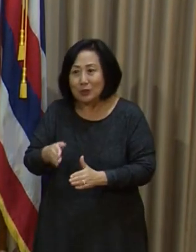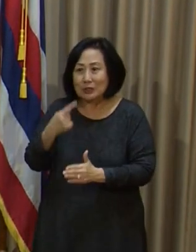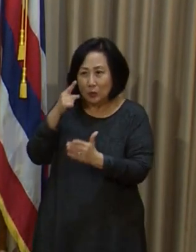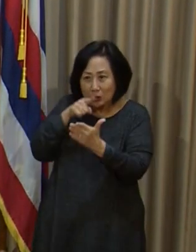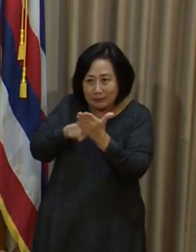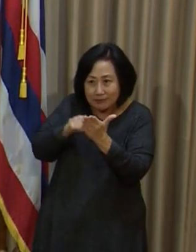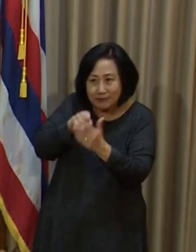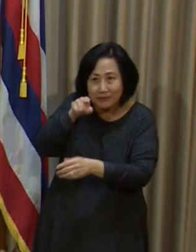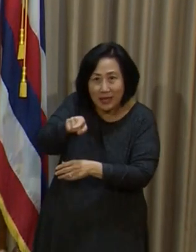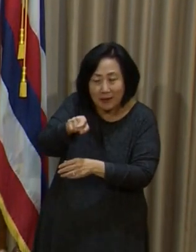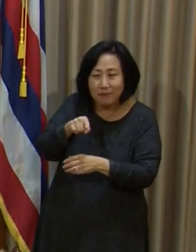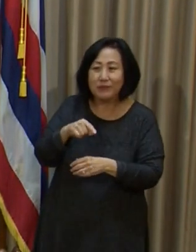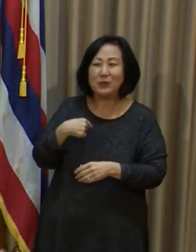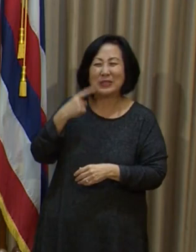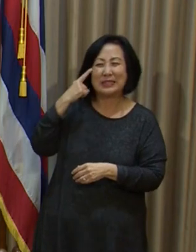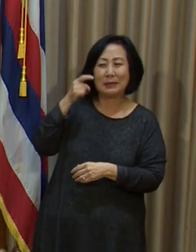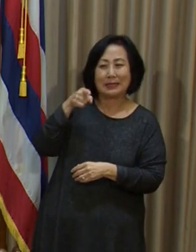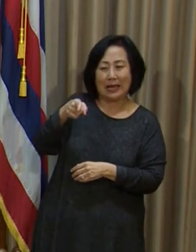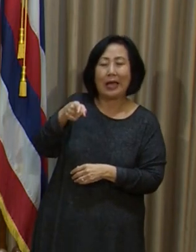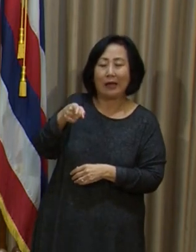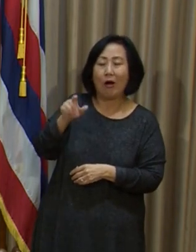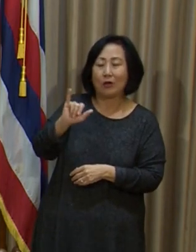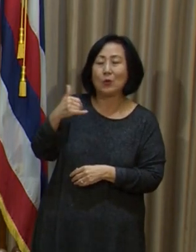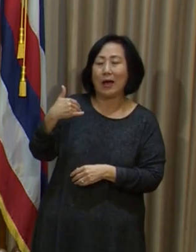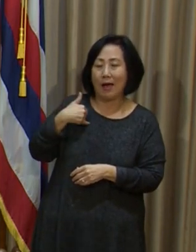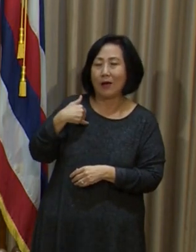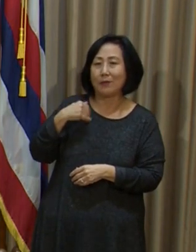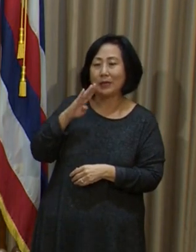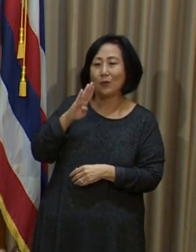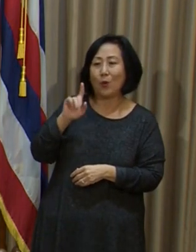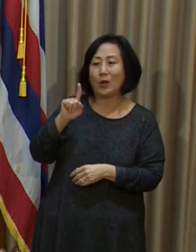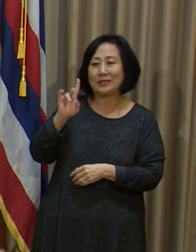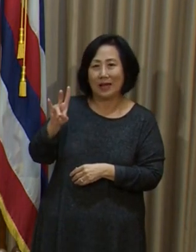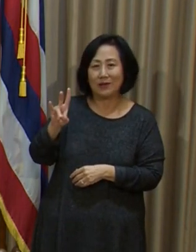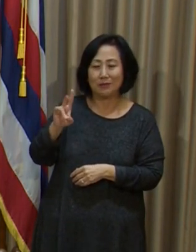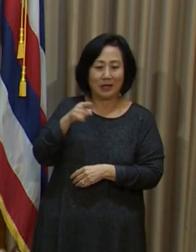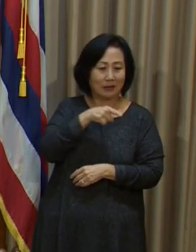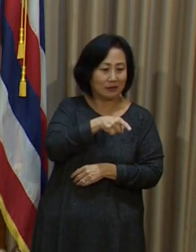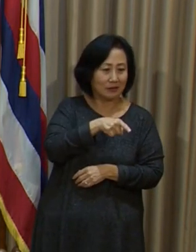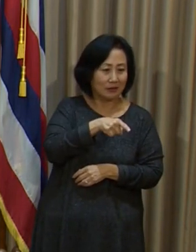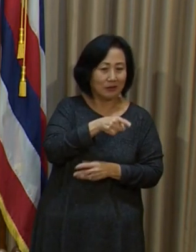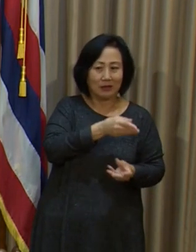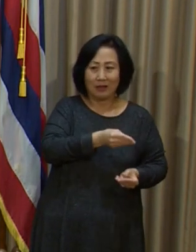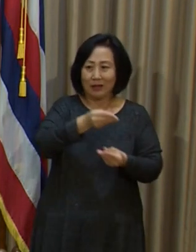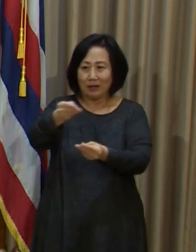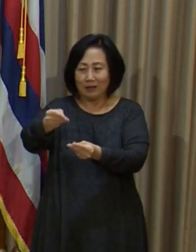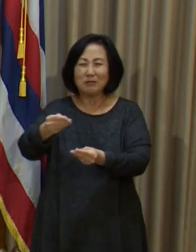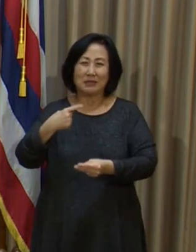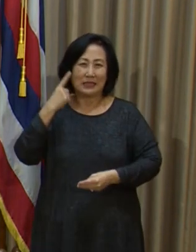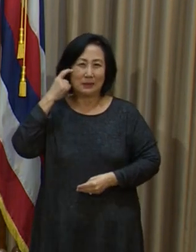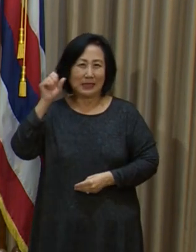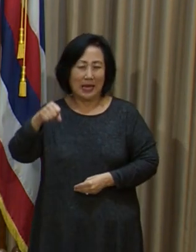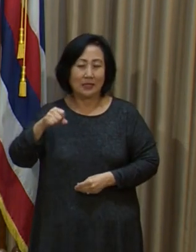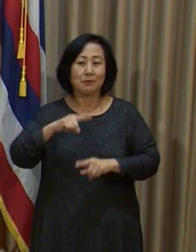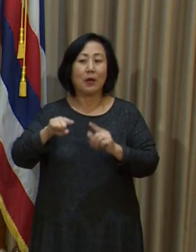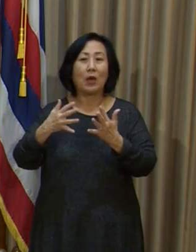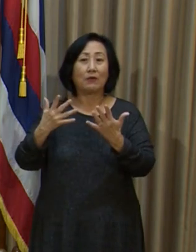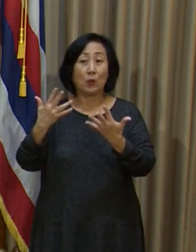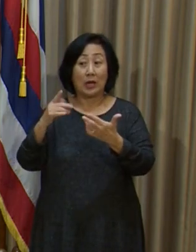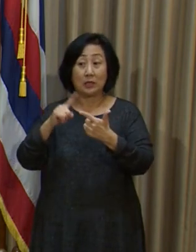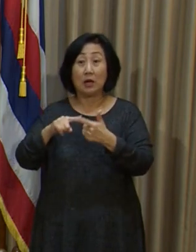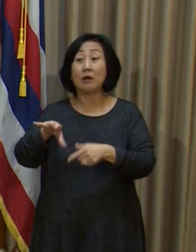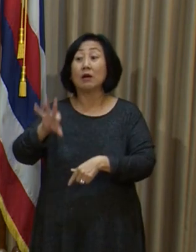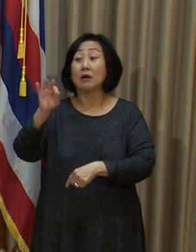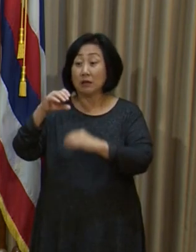I anticipate likely that would also be a B.1.1.7 given the epidemiology, but we will see what the final sequencing shows on that.